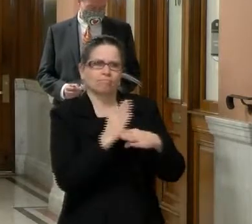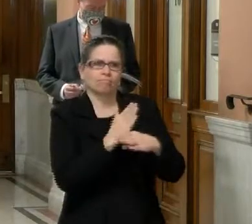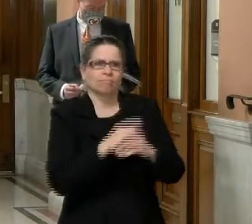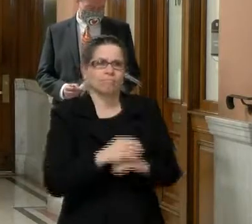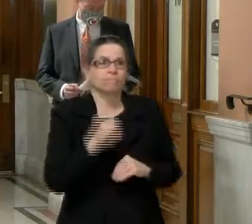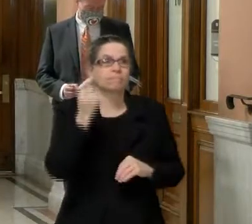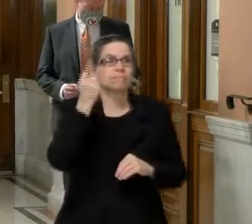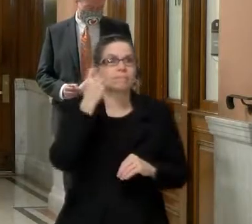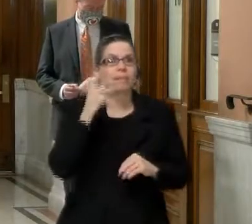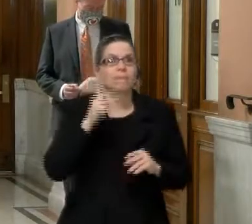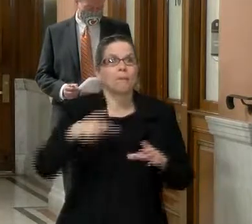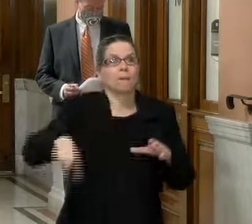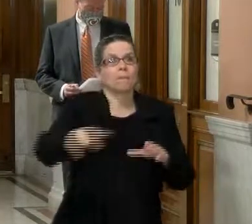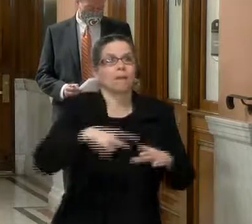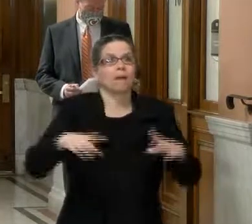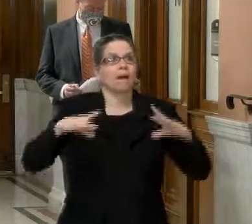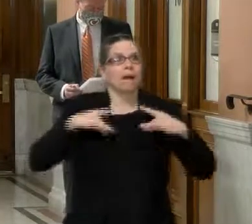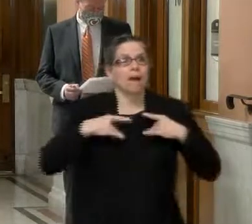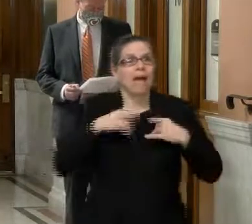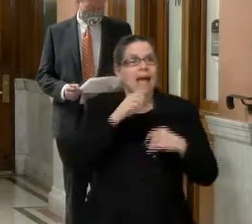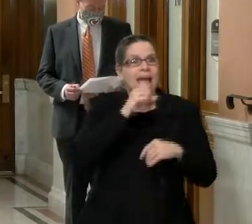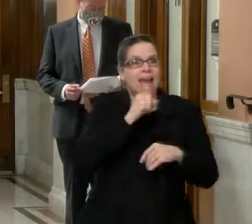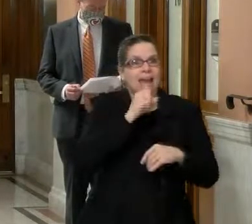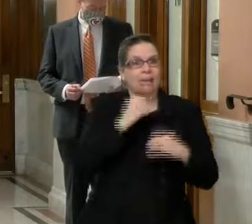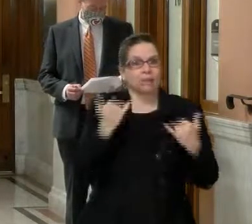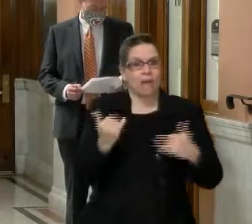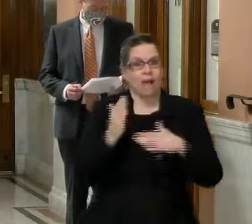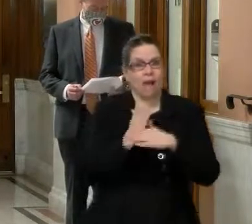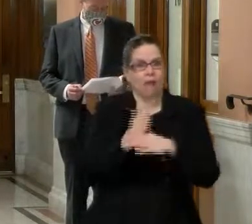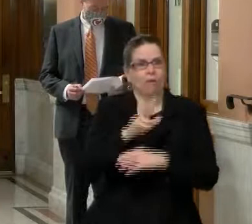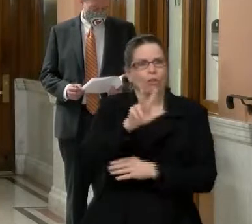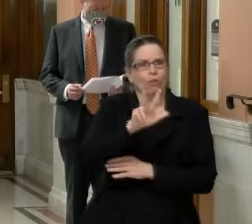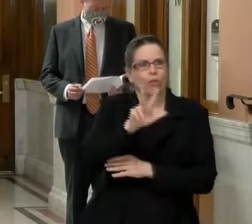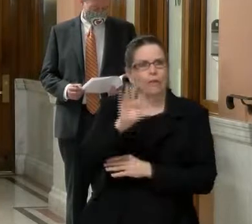positive was age 39. Um,